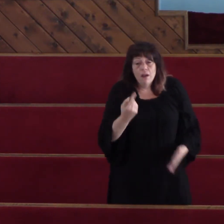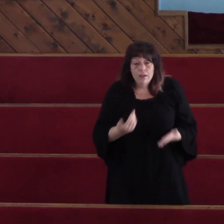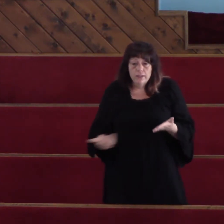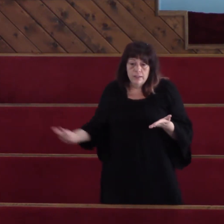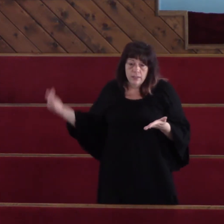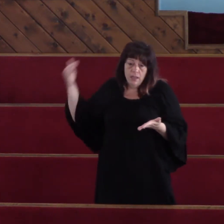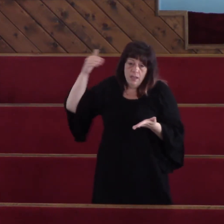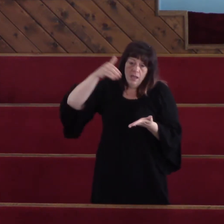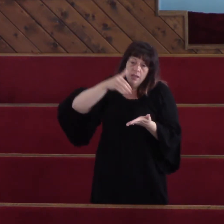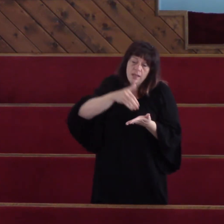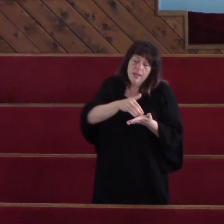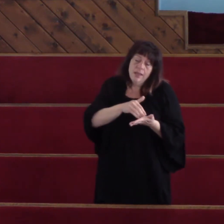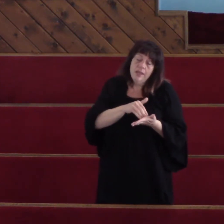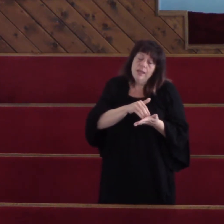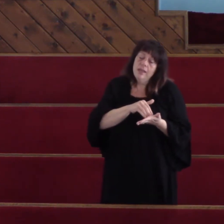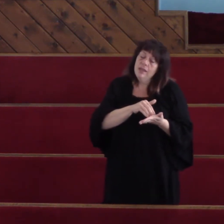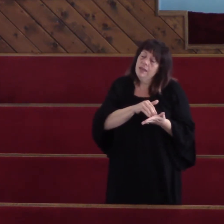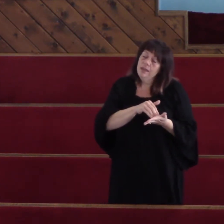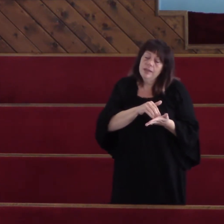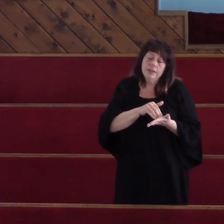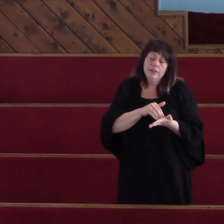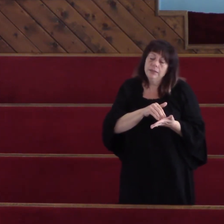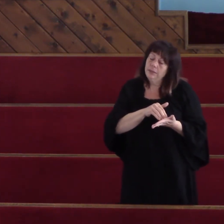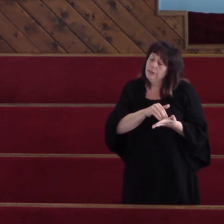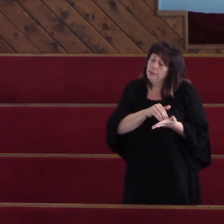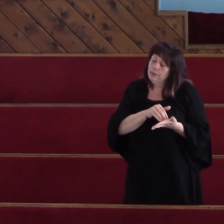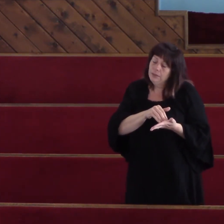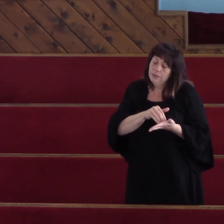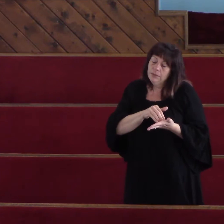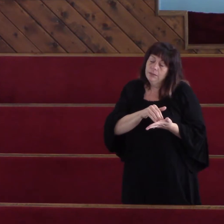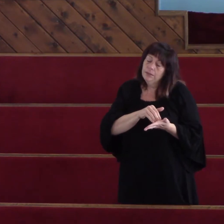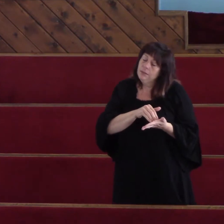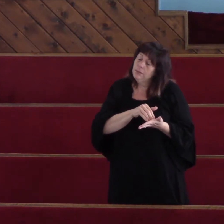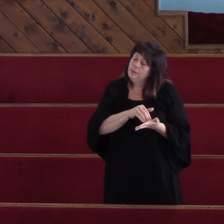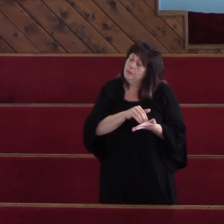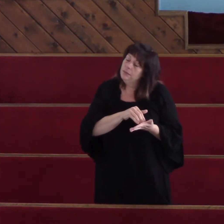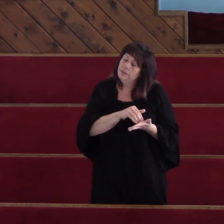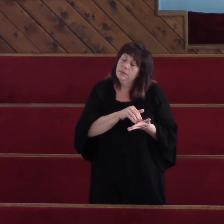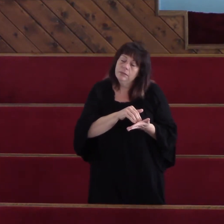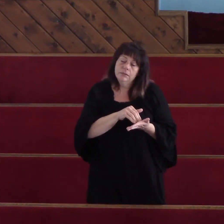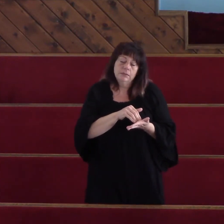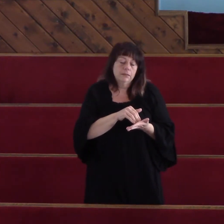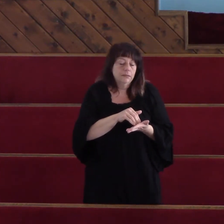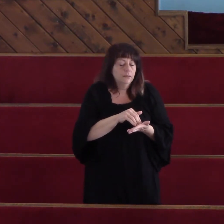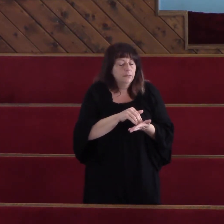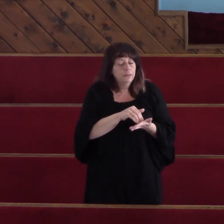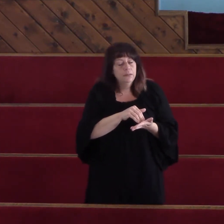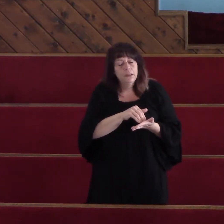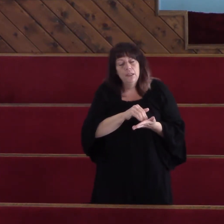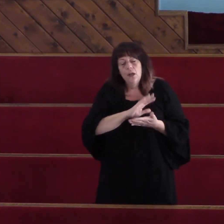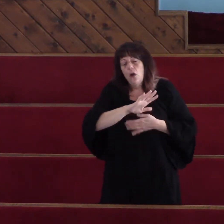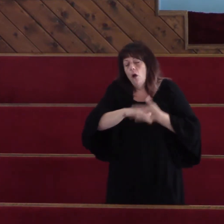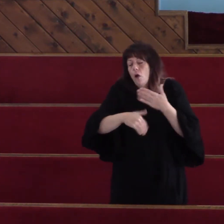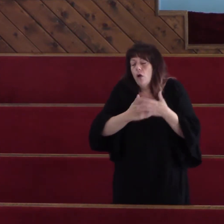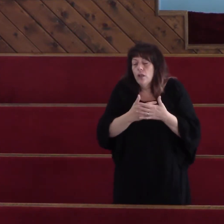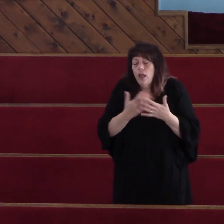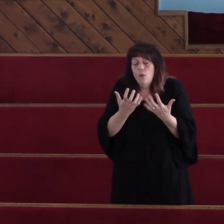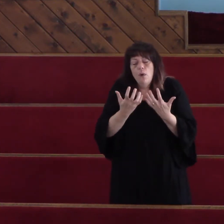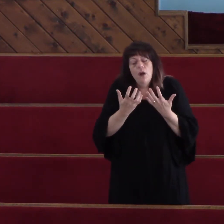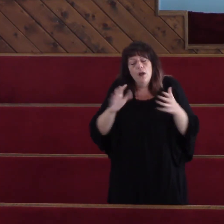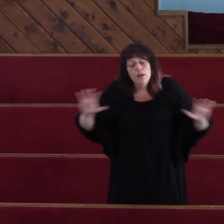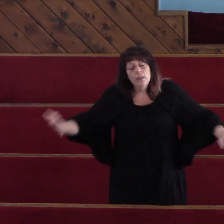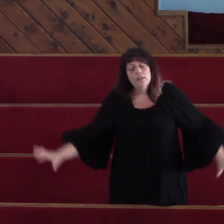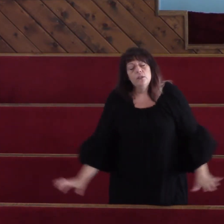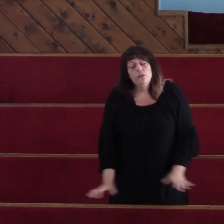Once again, all